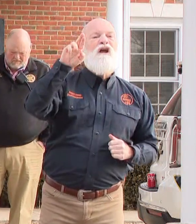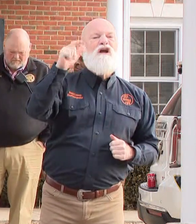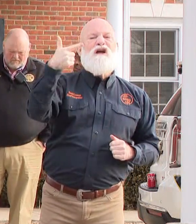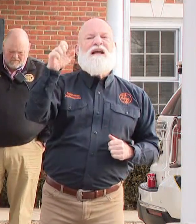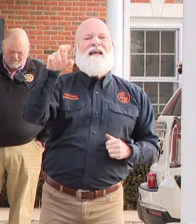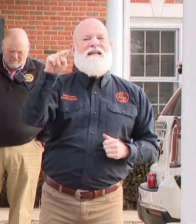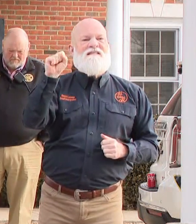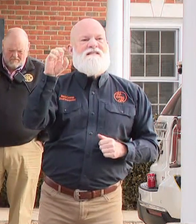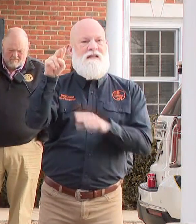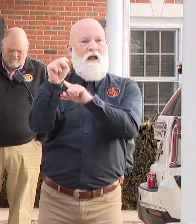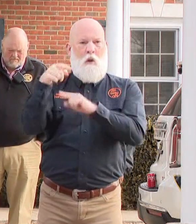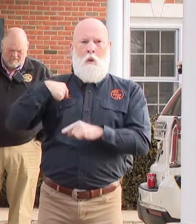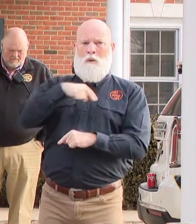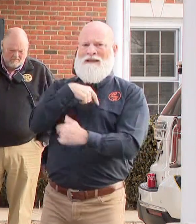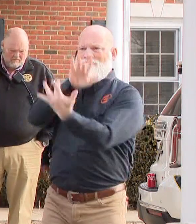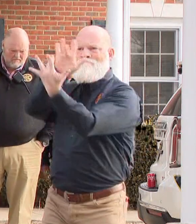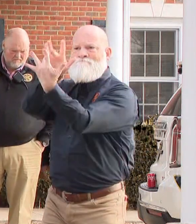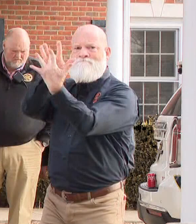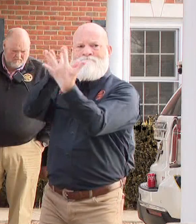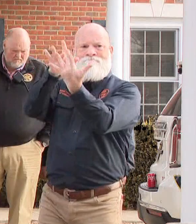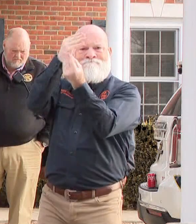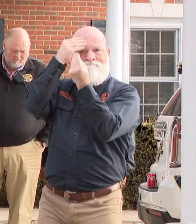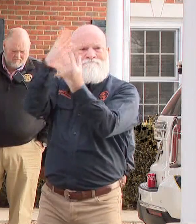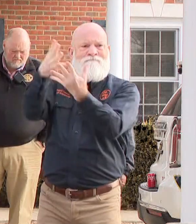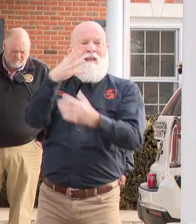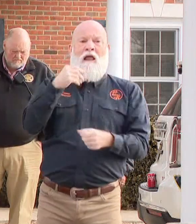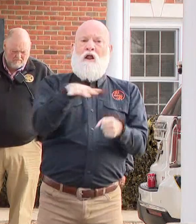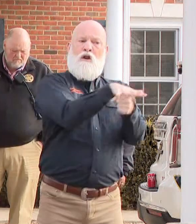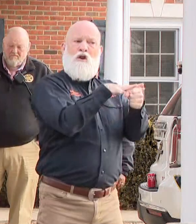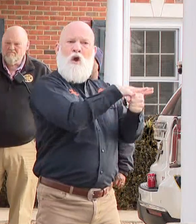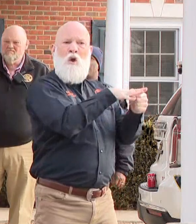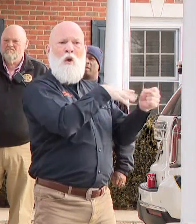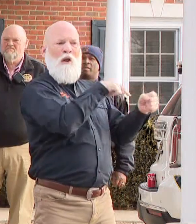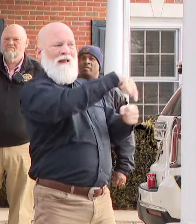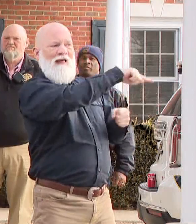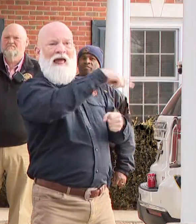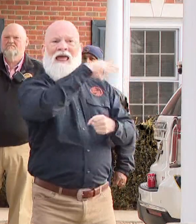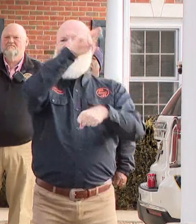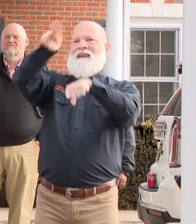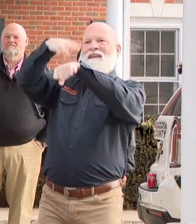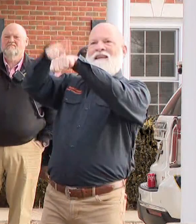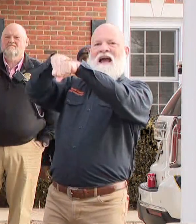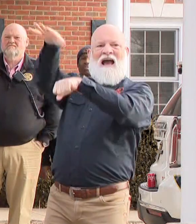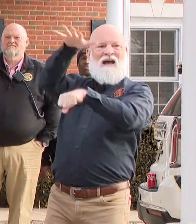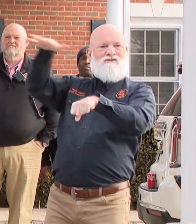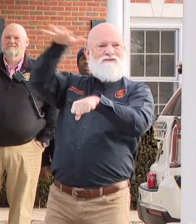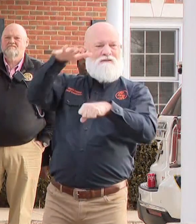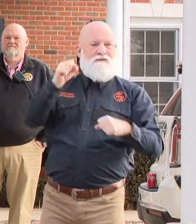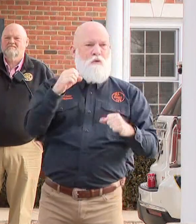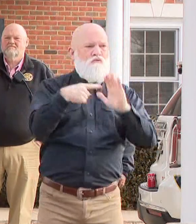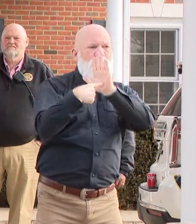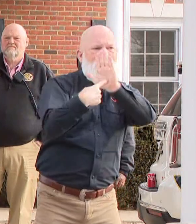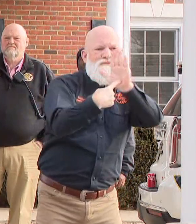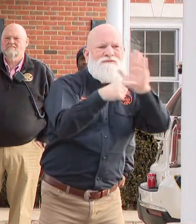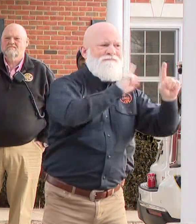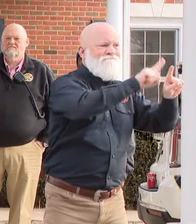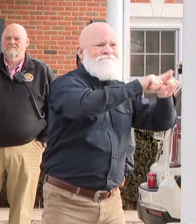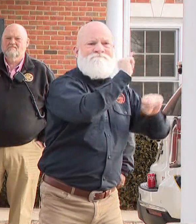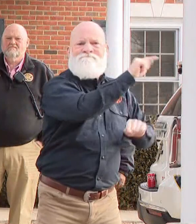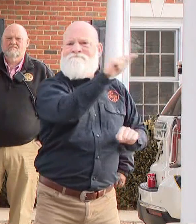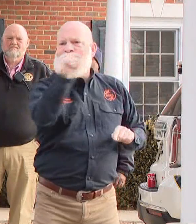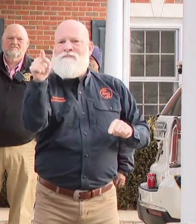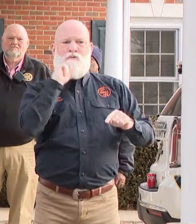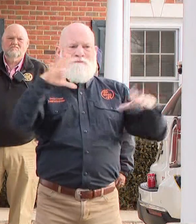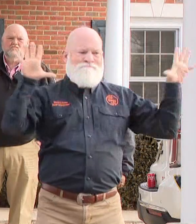federal delegation, each of whom are working diligently in support of our recovery. The first